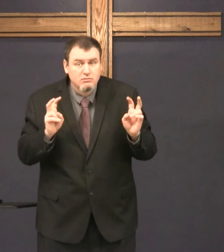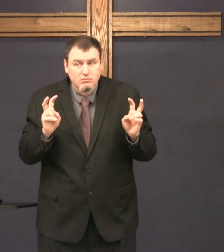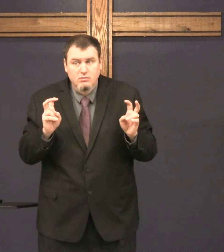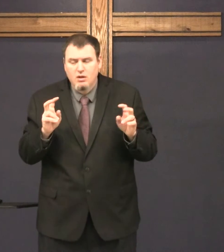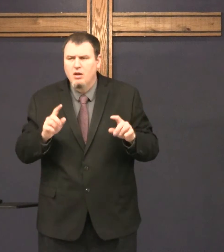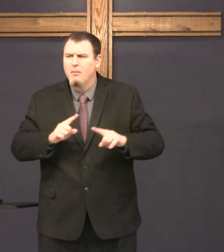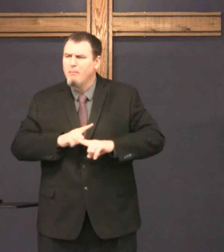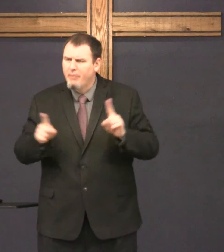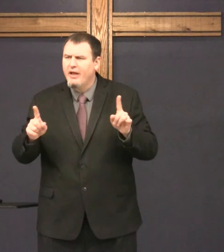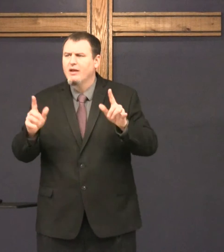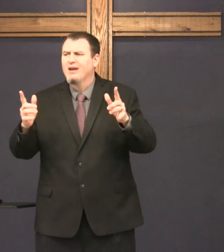That's sweet. But,